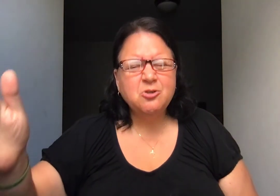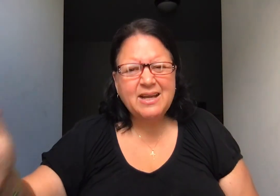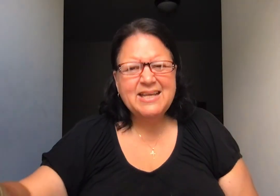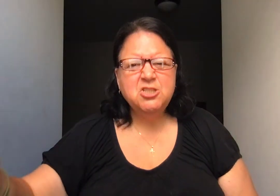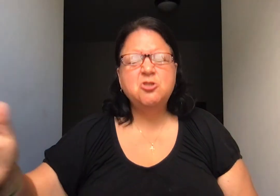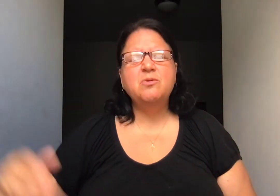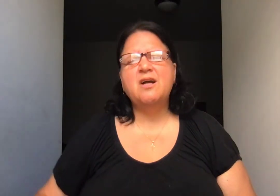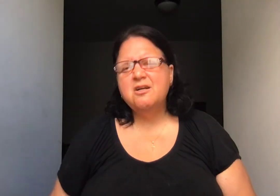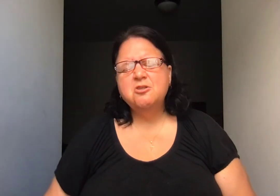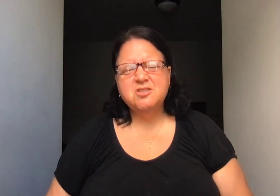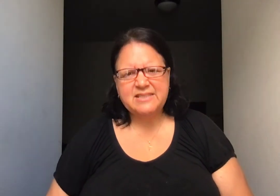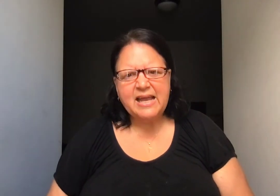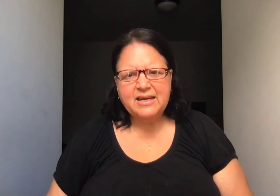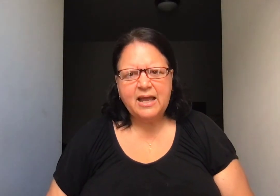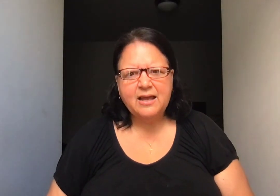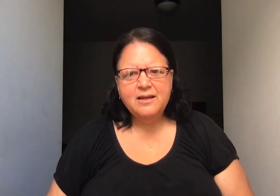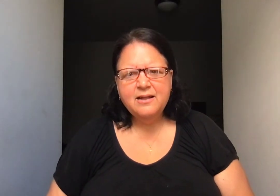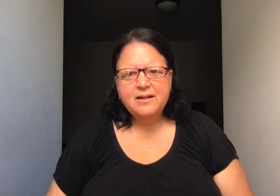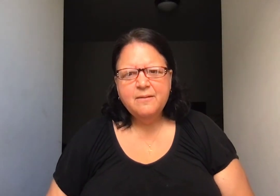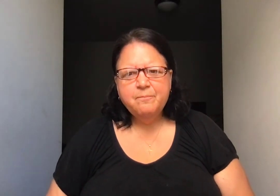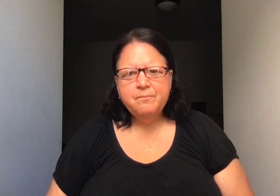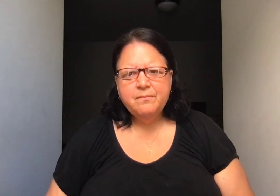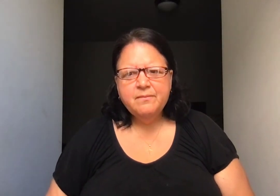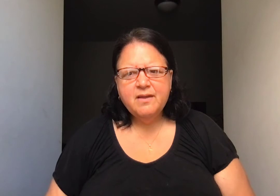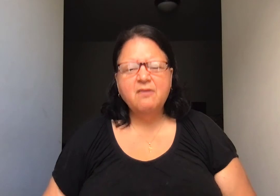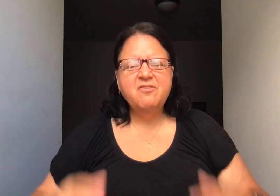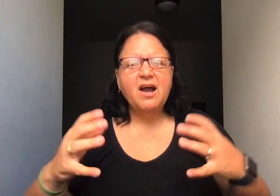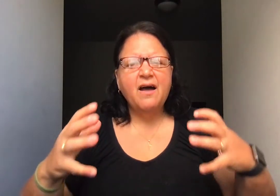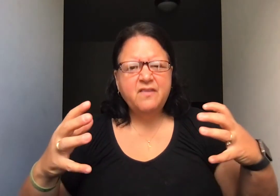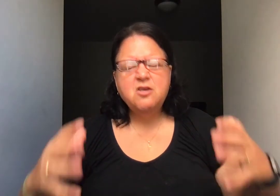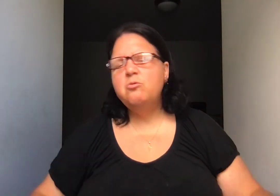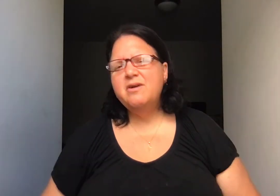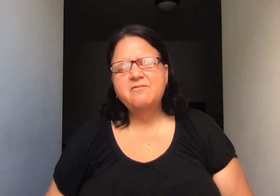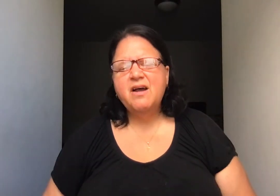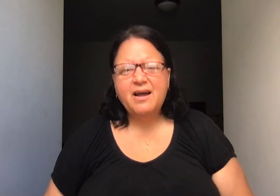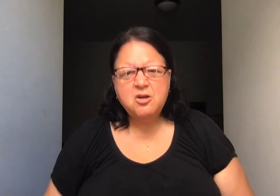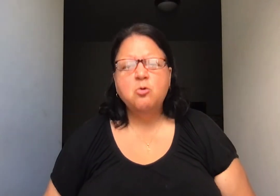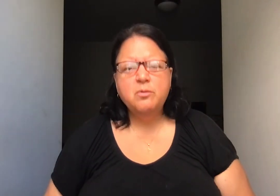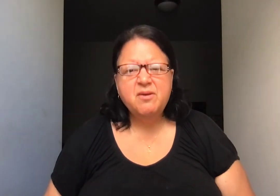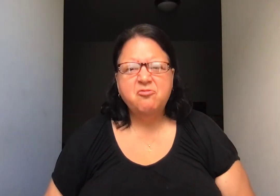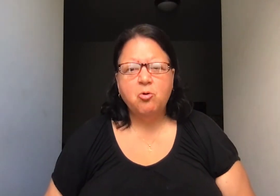into an understanding of God that you would have not known before.